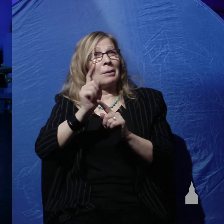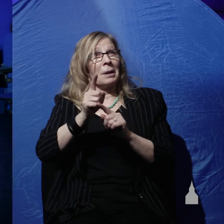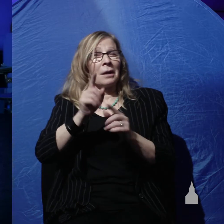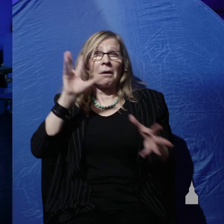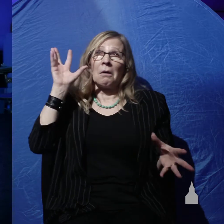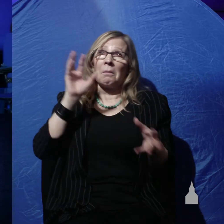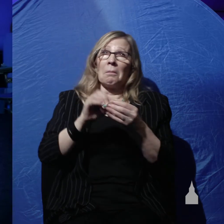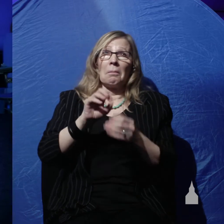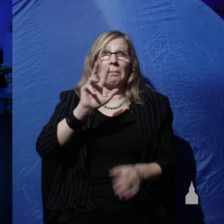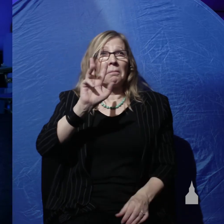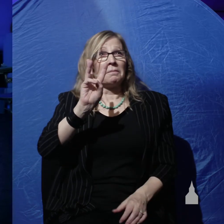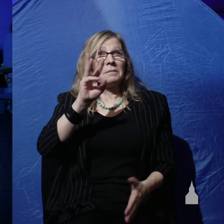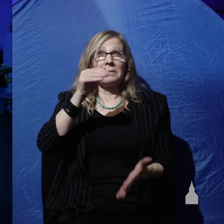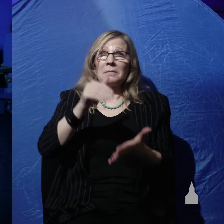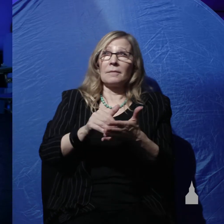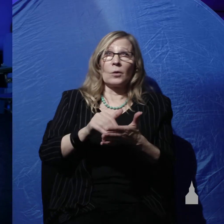in ten hours without breaking a sweat.